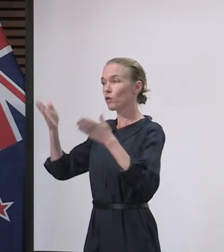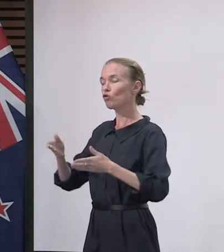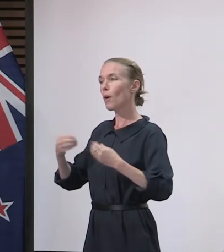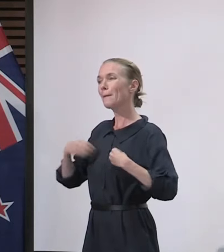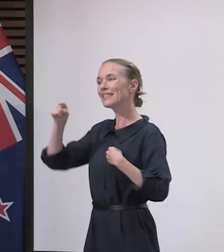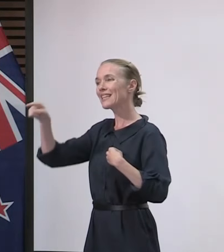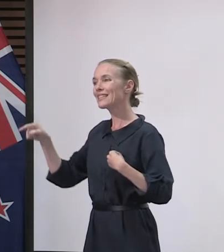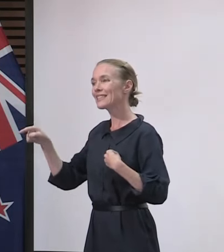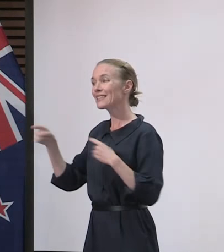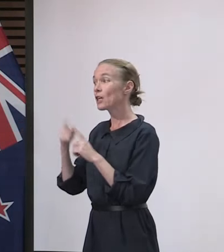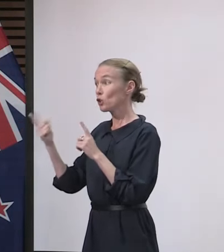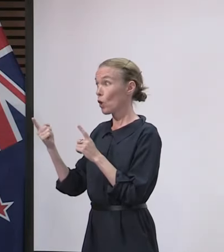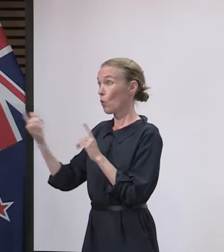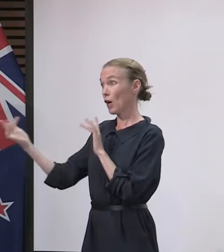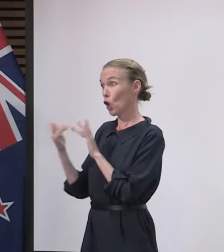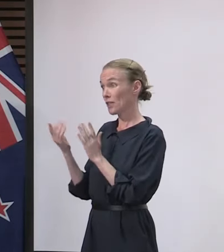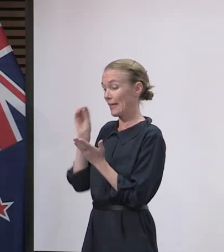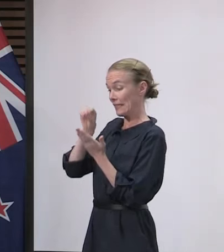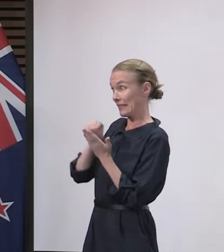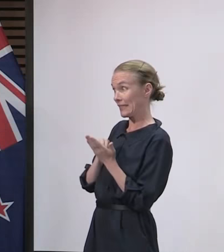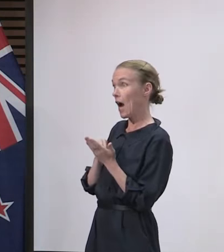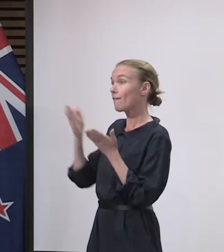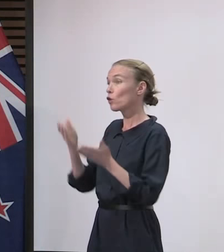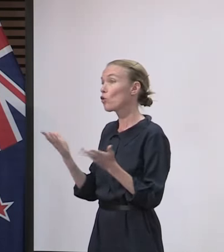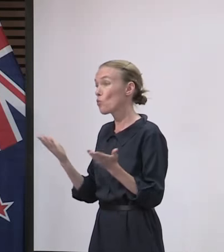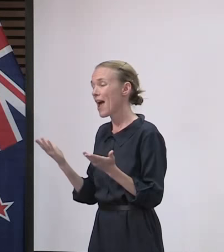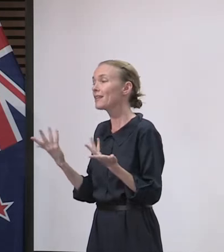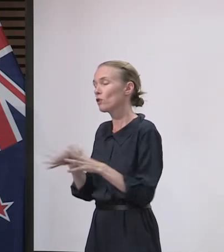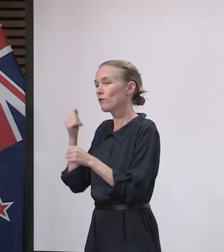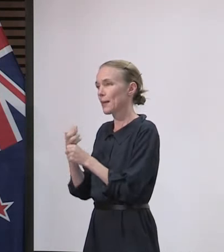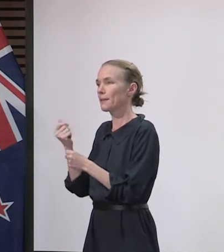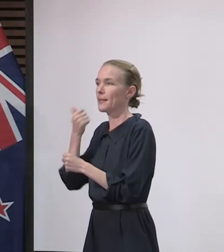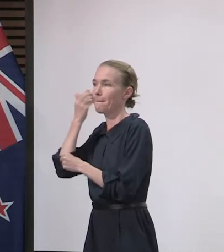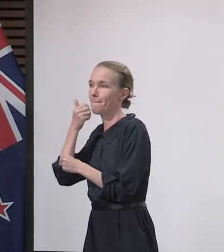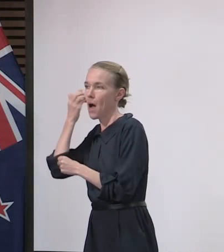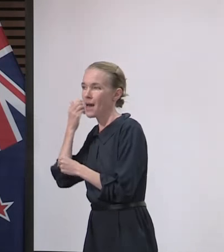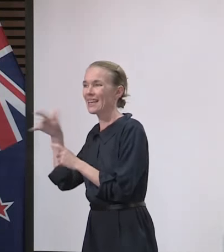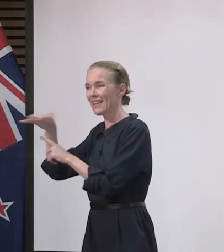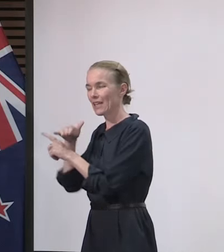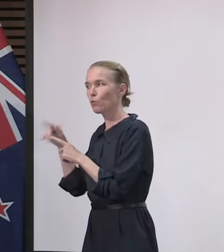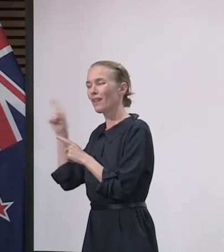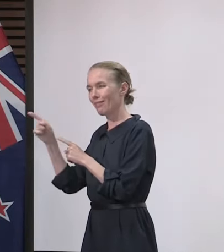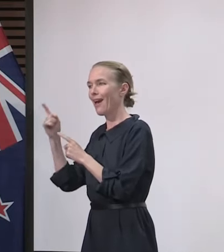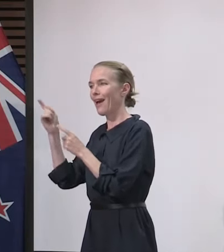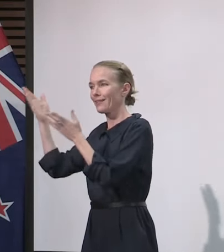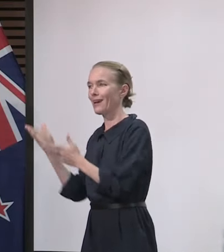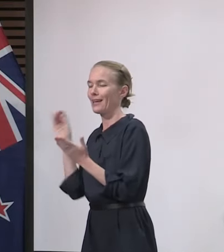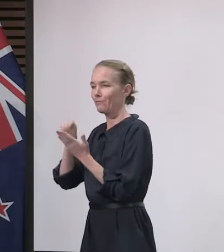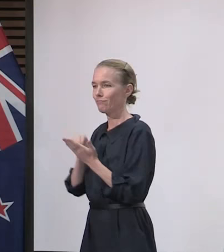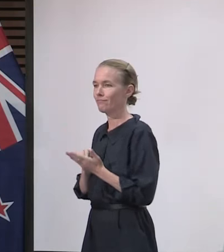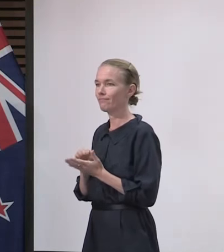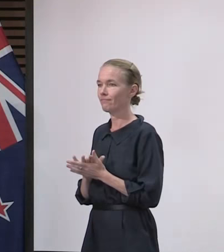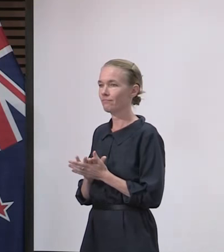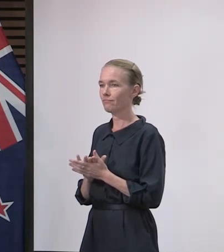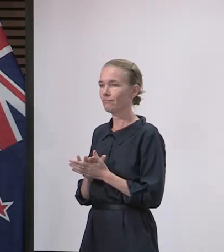those Tangihanga. It's been quite a while since we've had the last COVID-19-related death. Do you expect that we've seen the last of that,